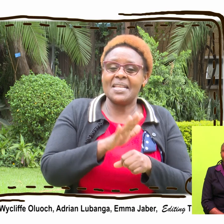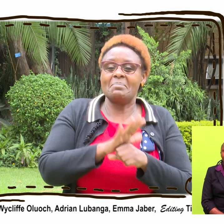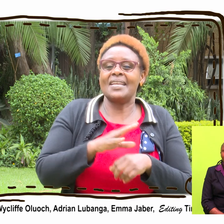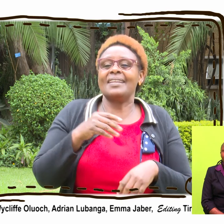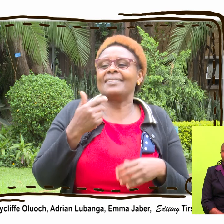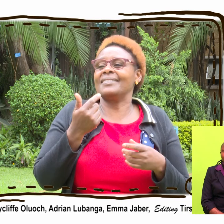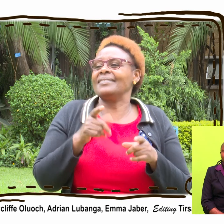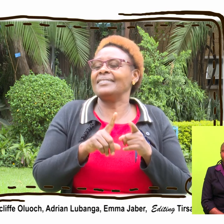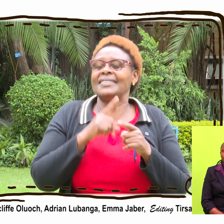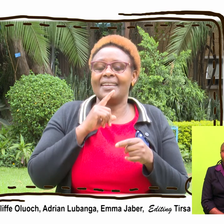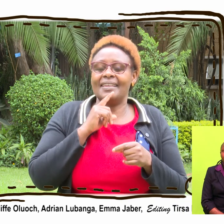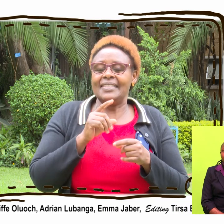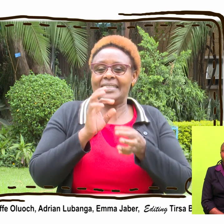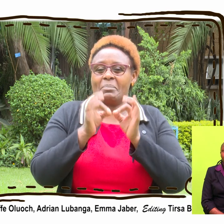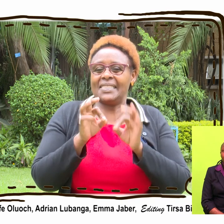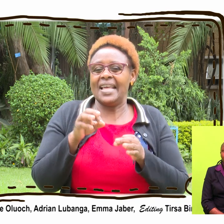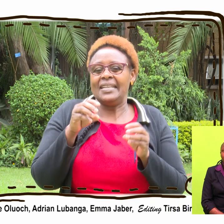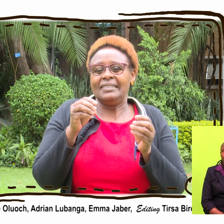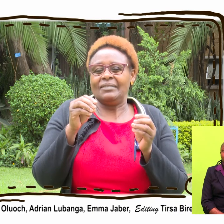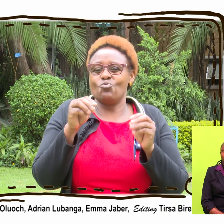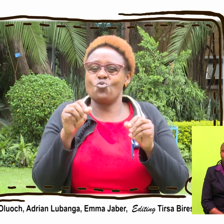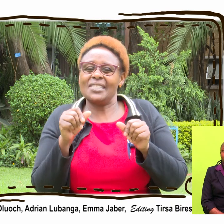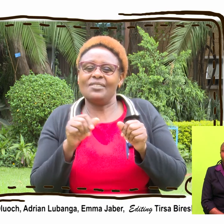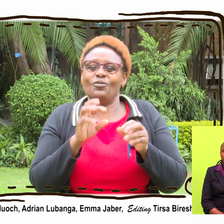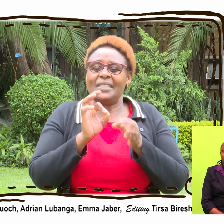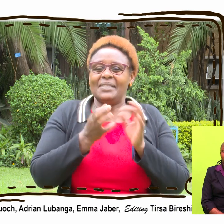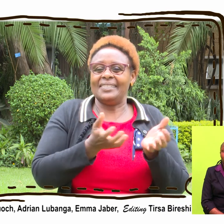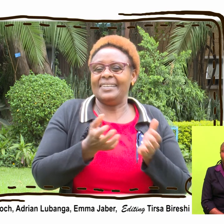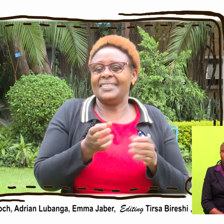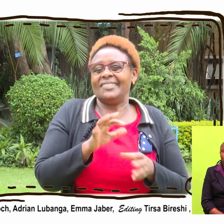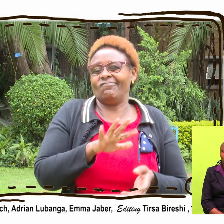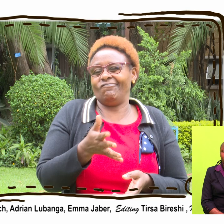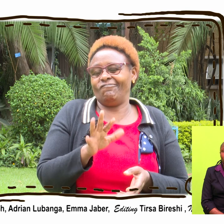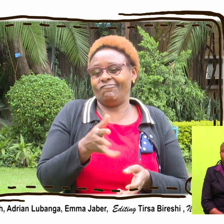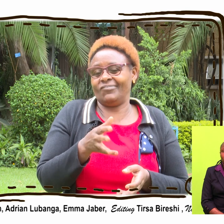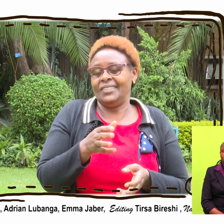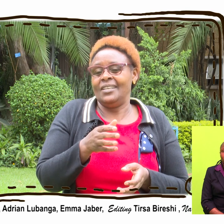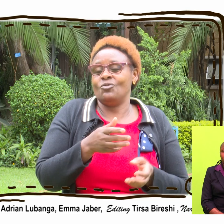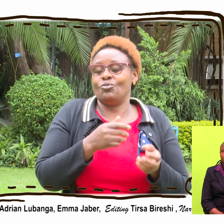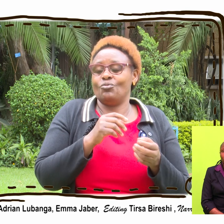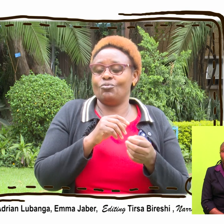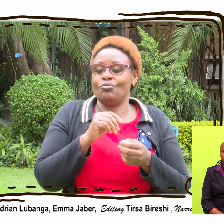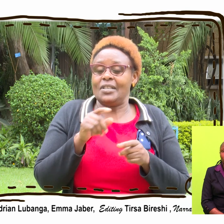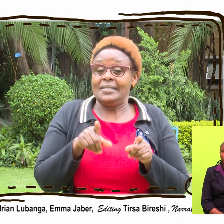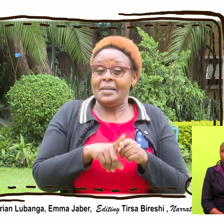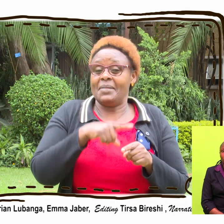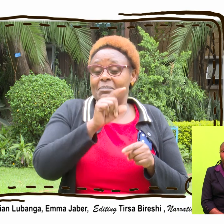students can suffer actually if you don't have a good interpreter who has got good services.